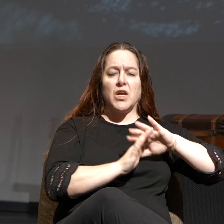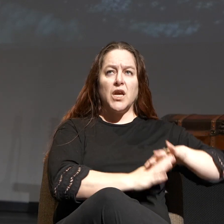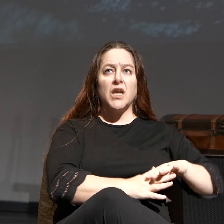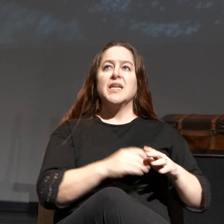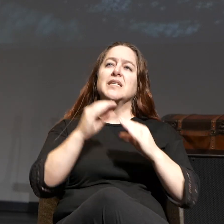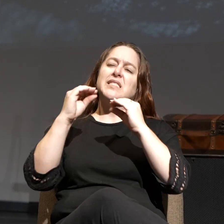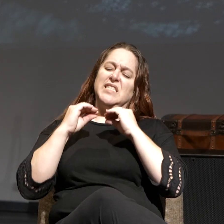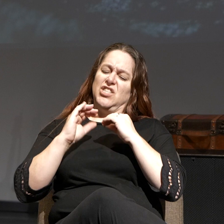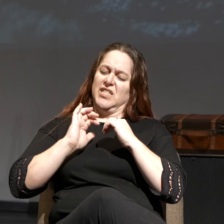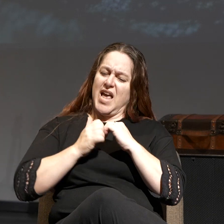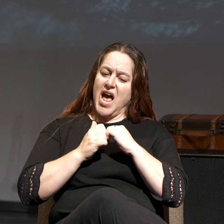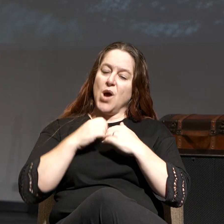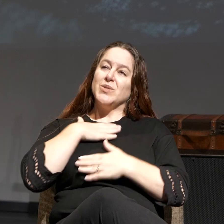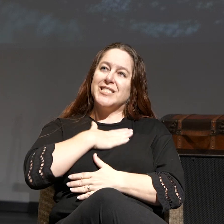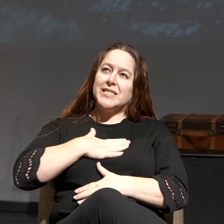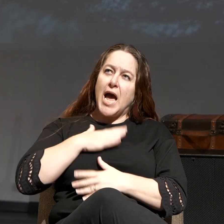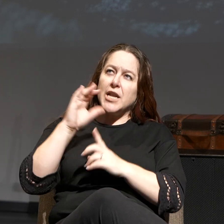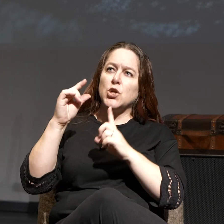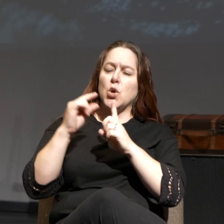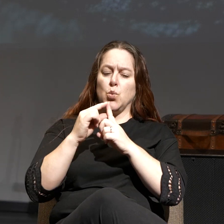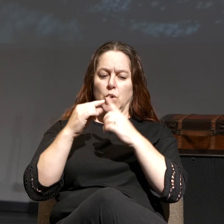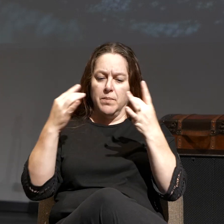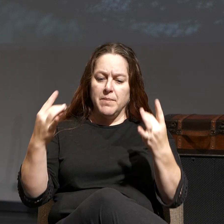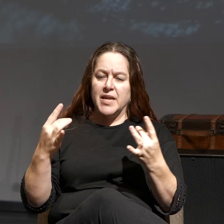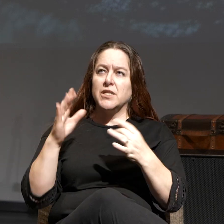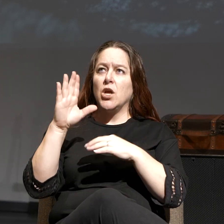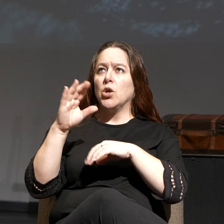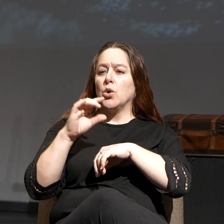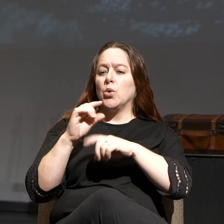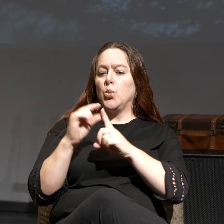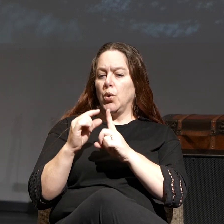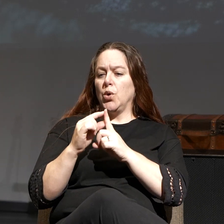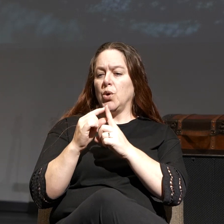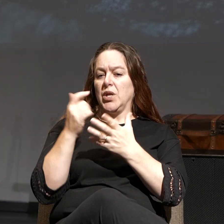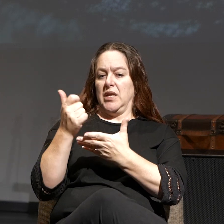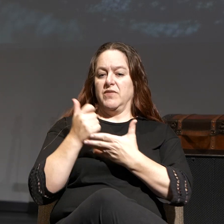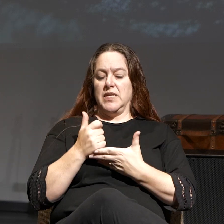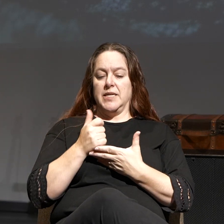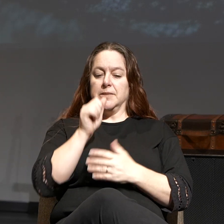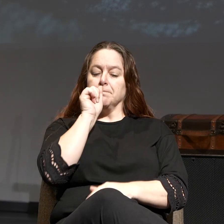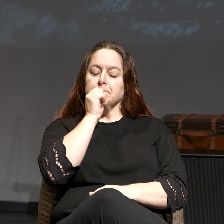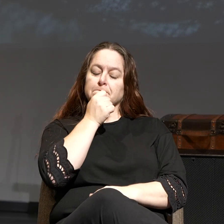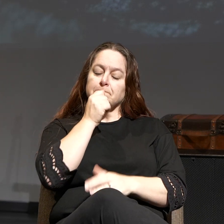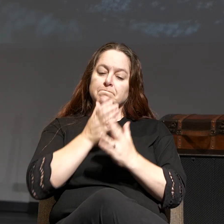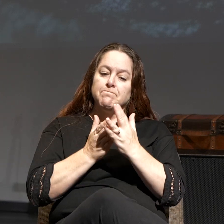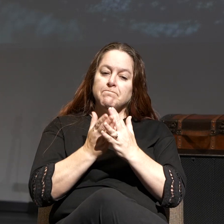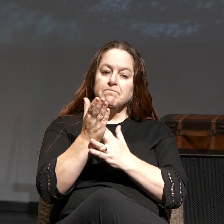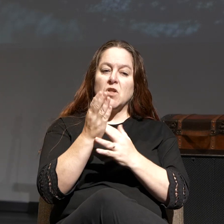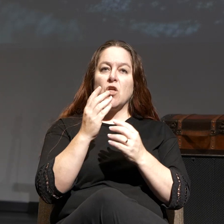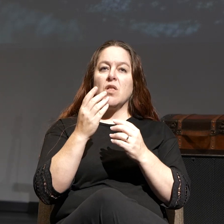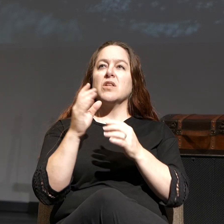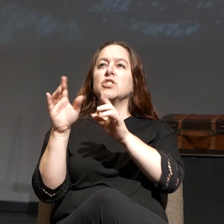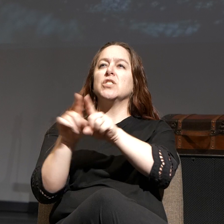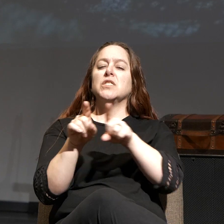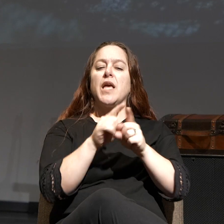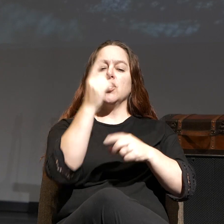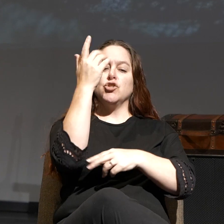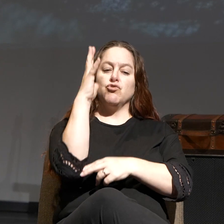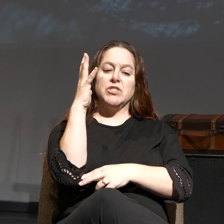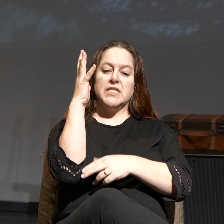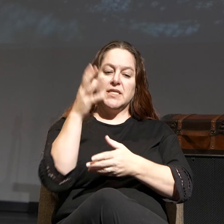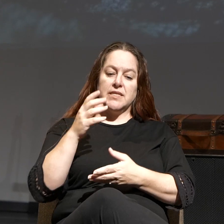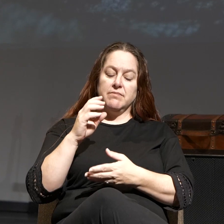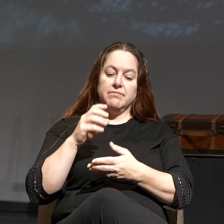delighting and meditating on Your Word gives us the resilience of a tree planted by streams of water that will